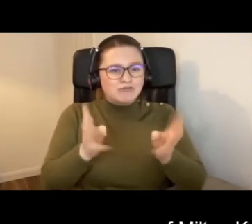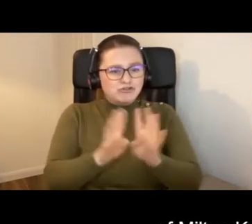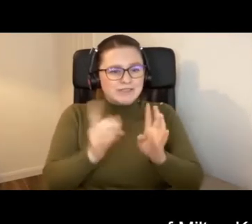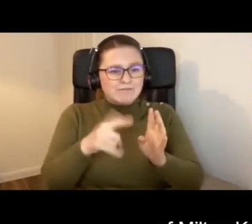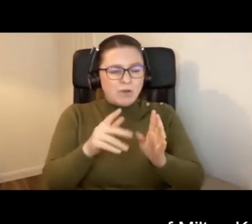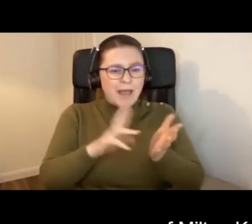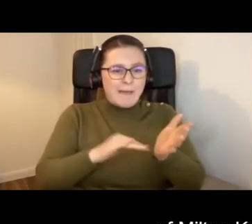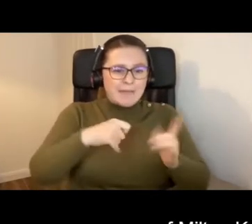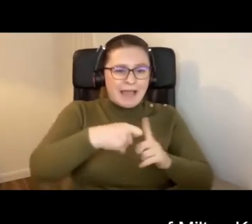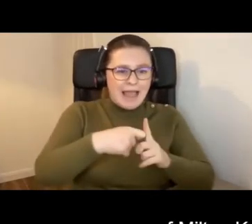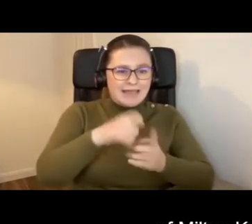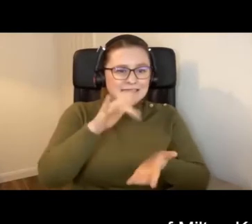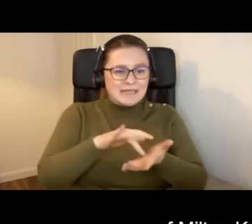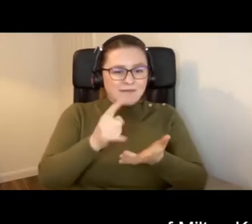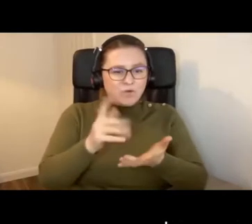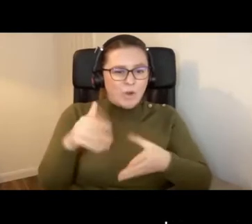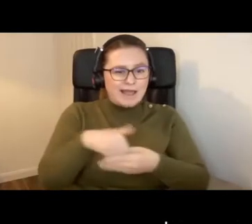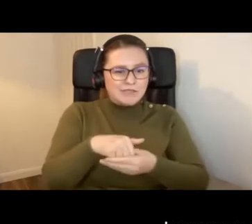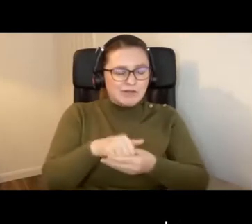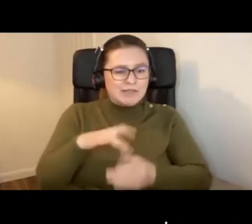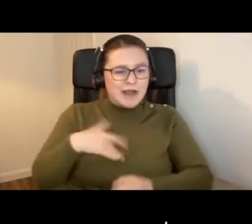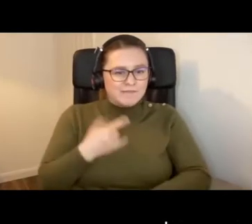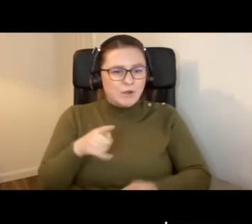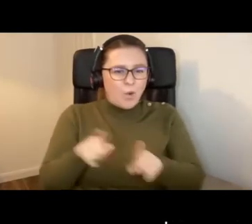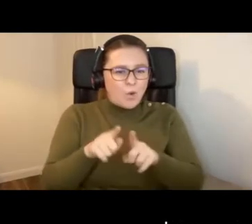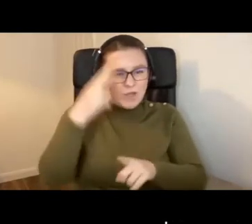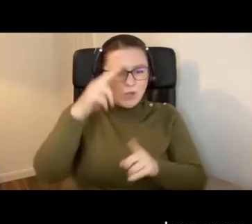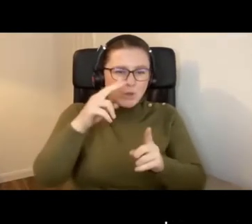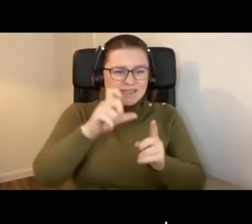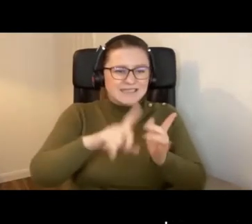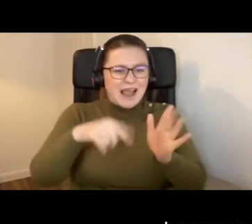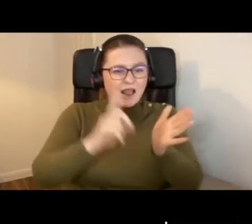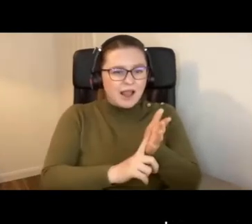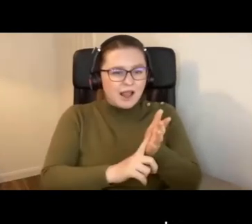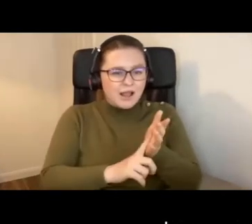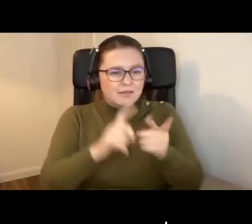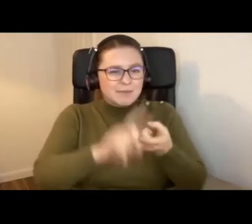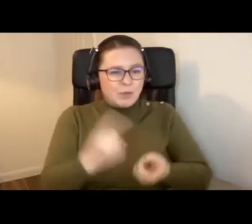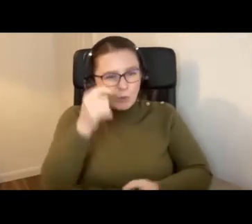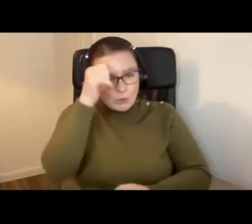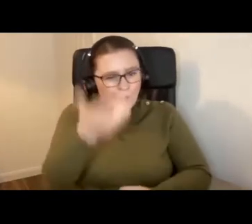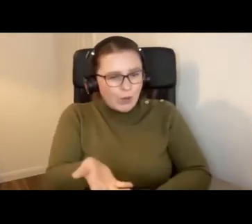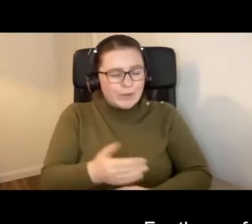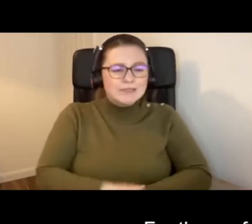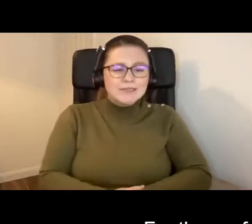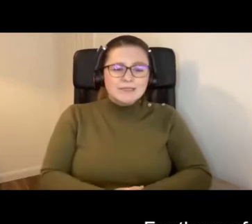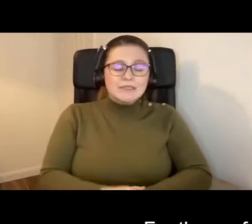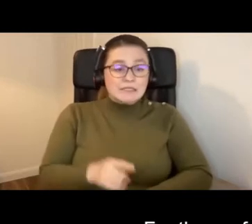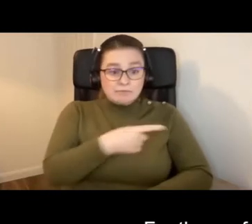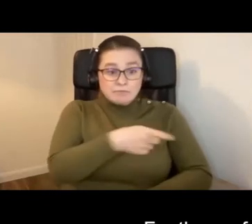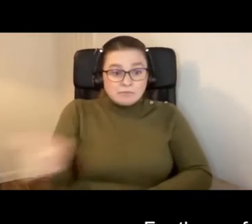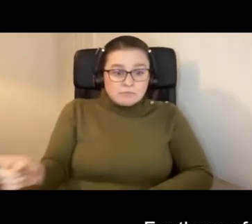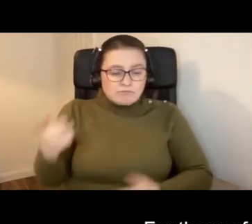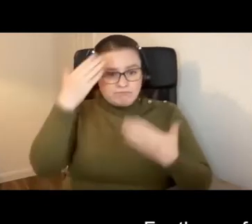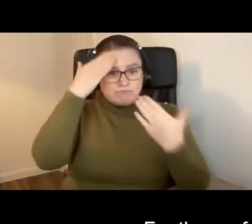Centre for Integrated Living, also known as CIL or CIL, depending on what you know. For those of you who